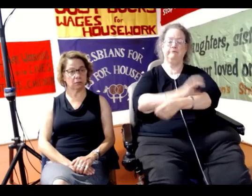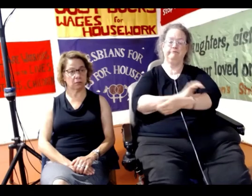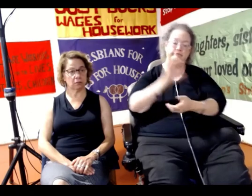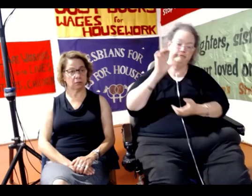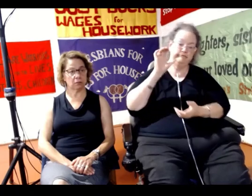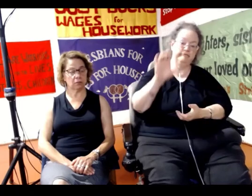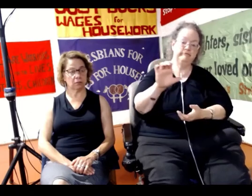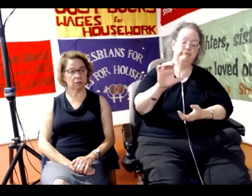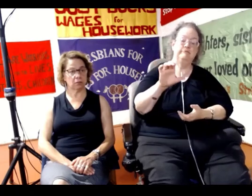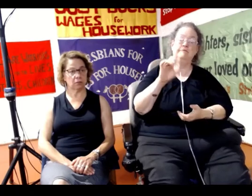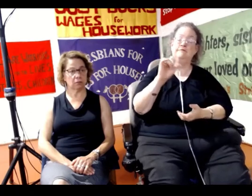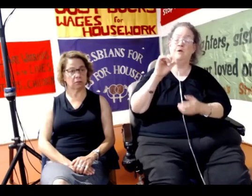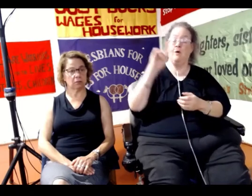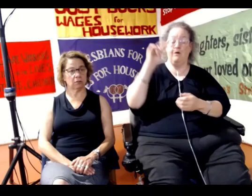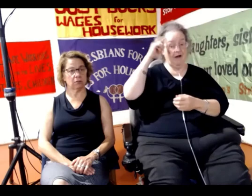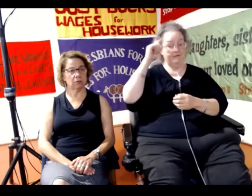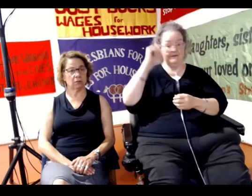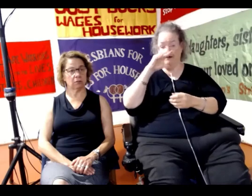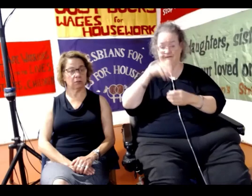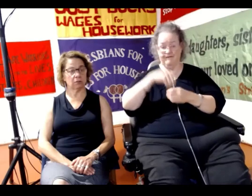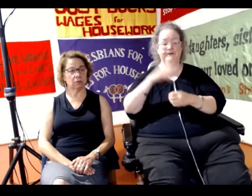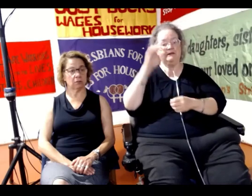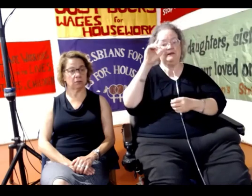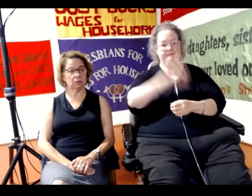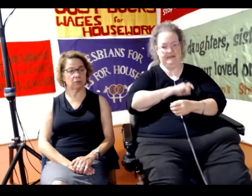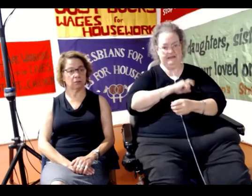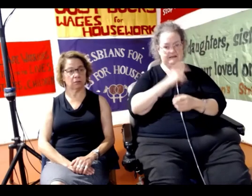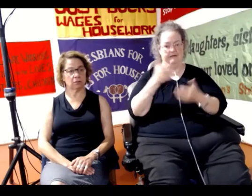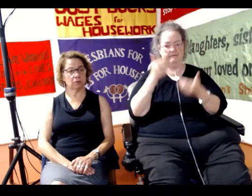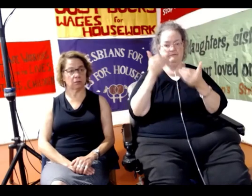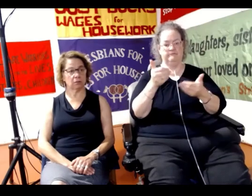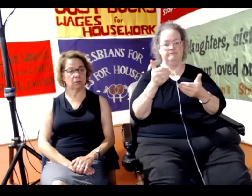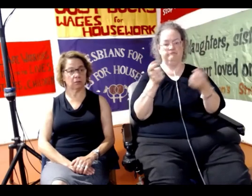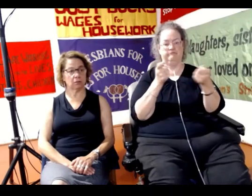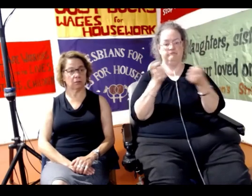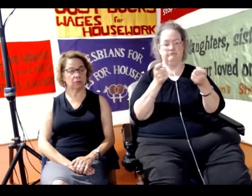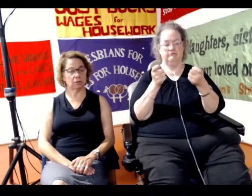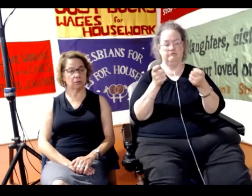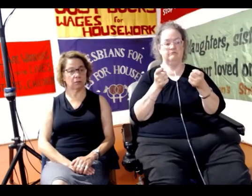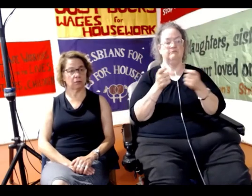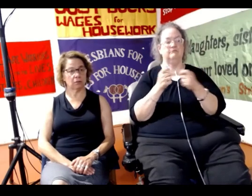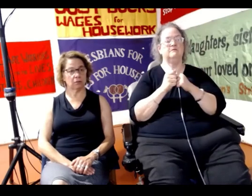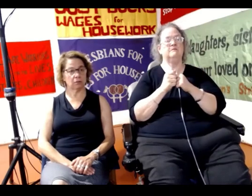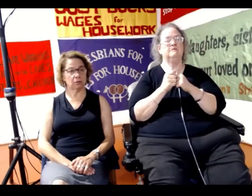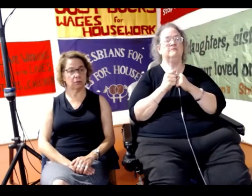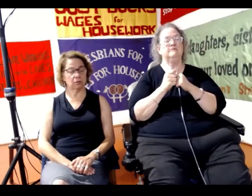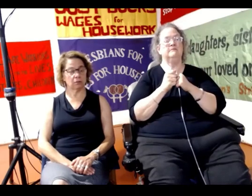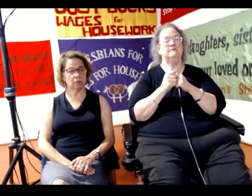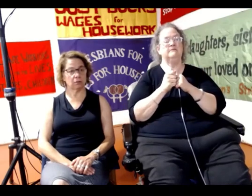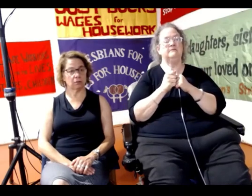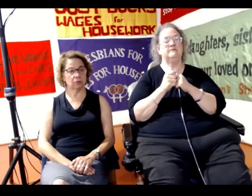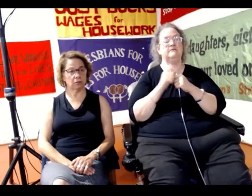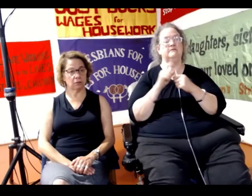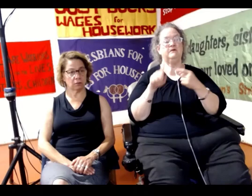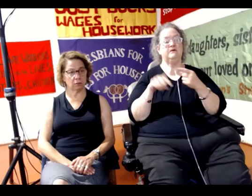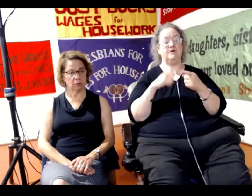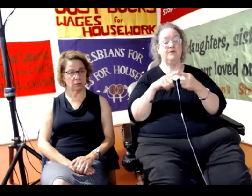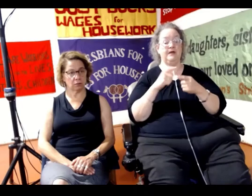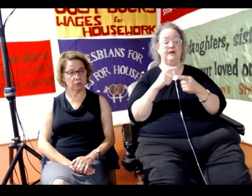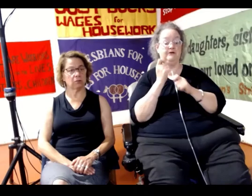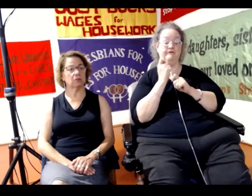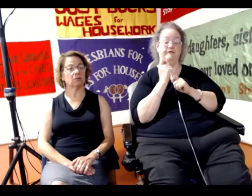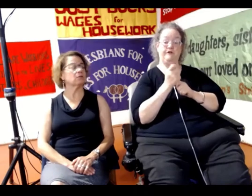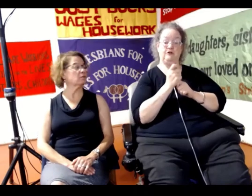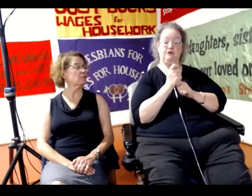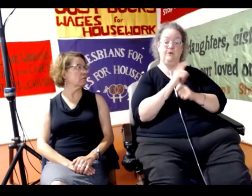it becomes a police permission giver. And they can decide. So, in terms of even recently, when fishermen went